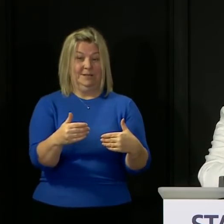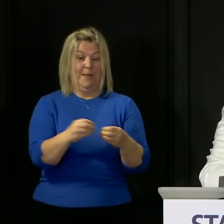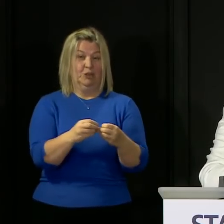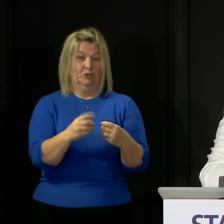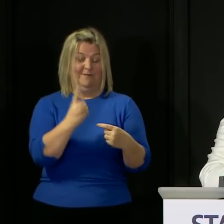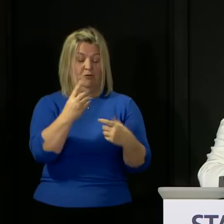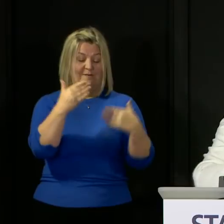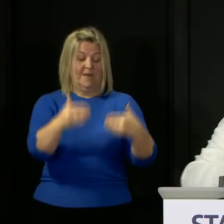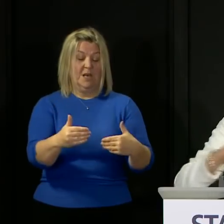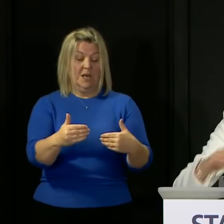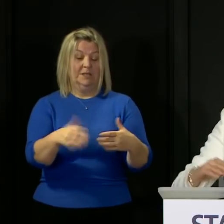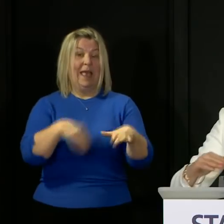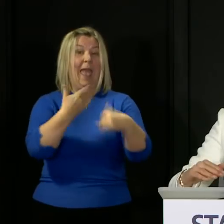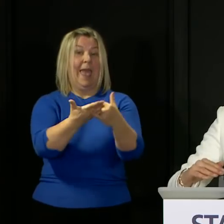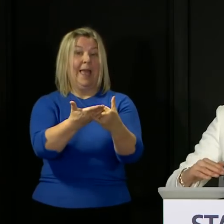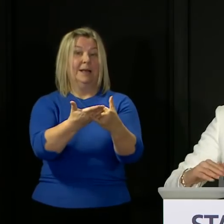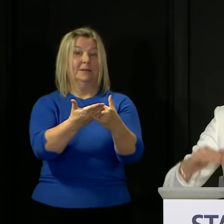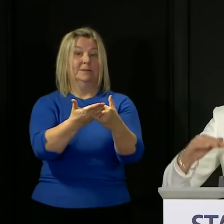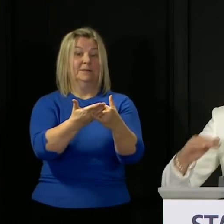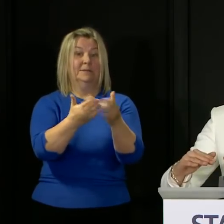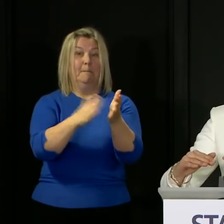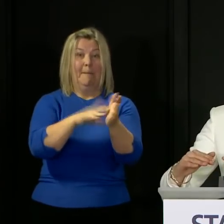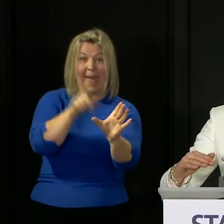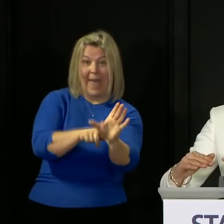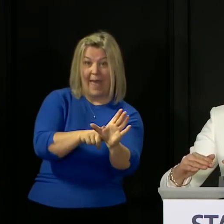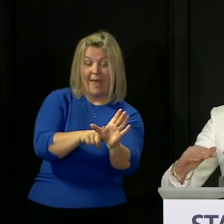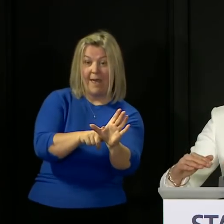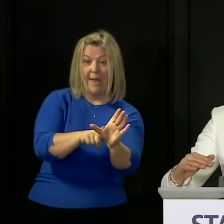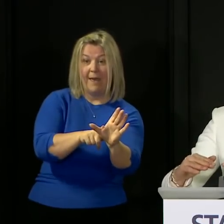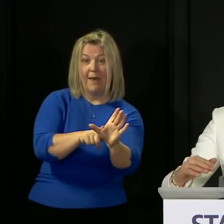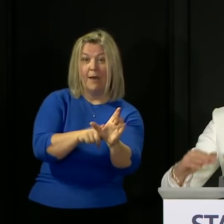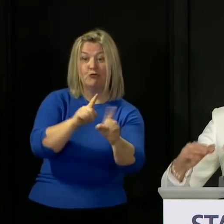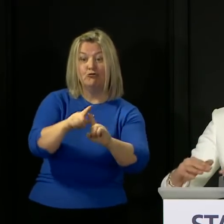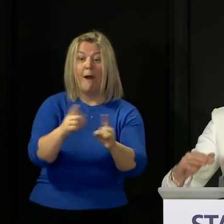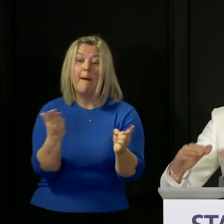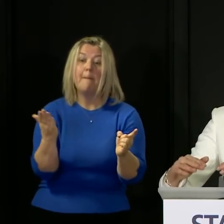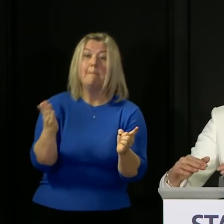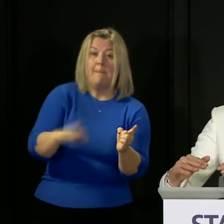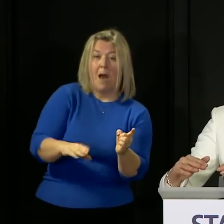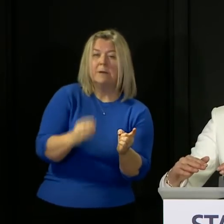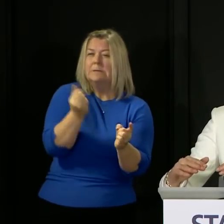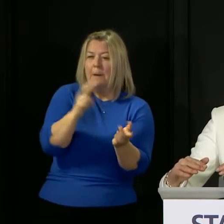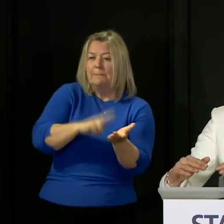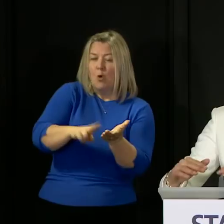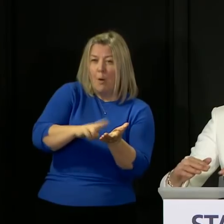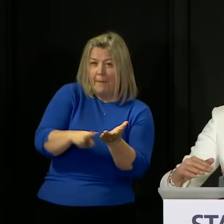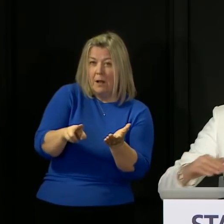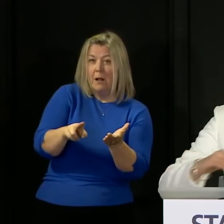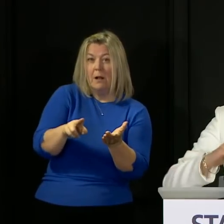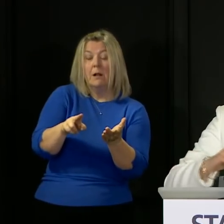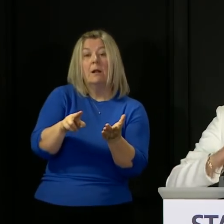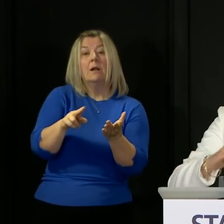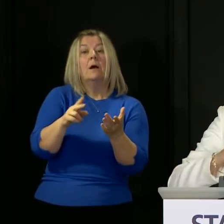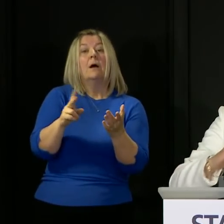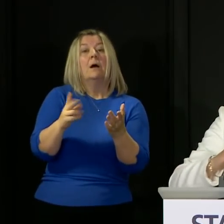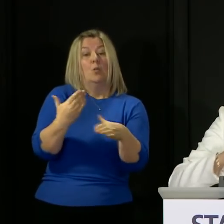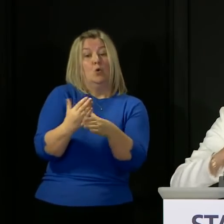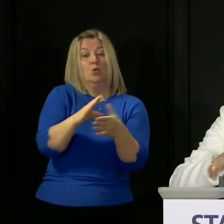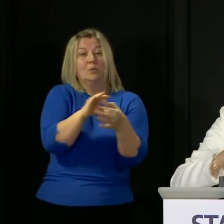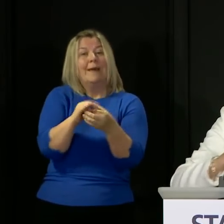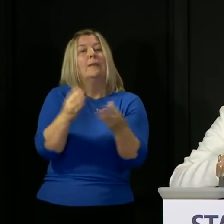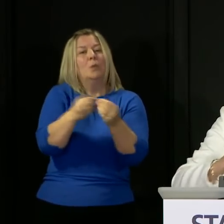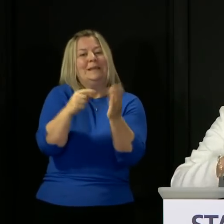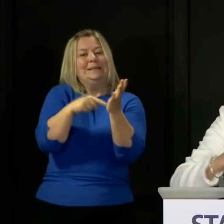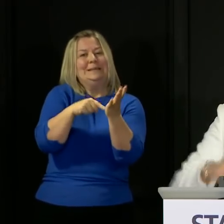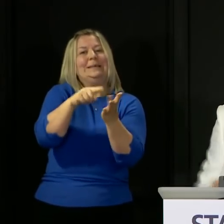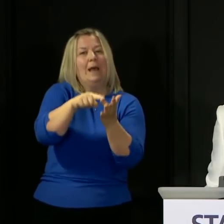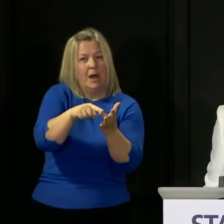the end of this month, coinciding with our ability to introduce a significant test-trace isolate system is really important that